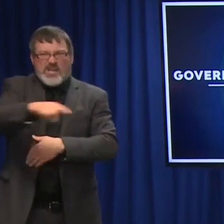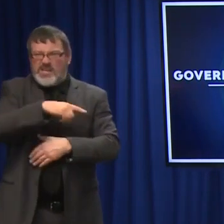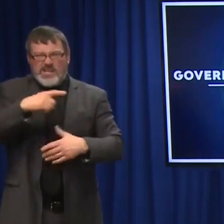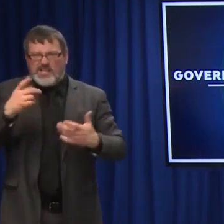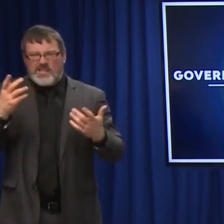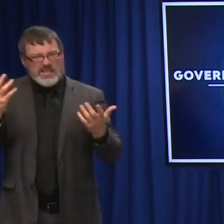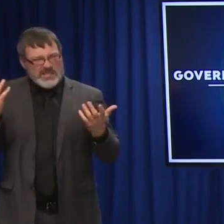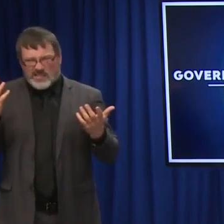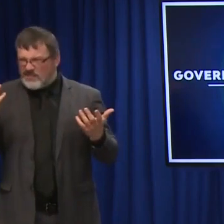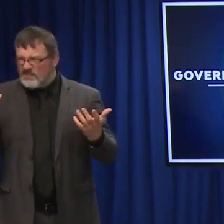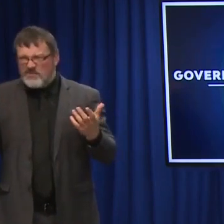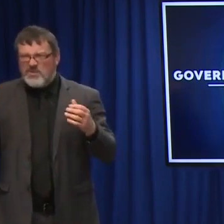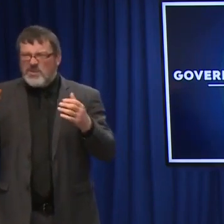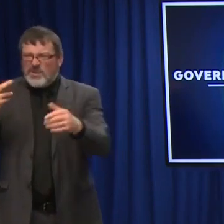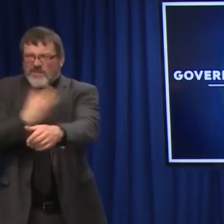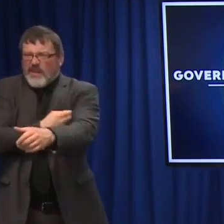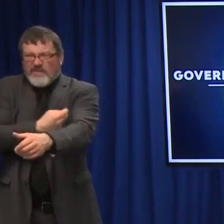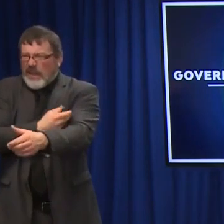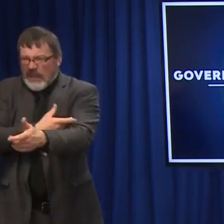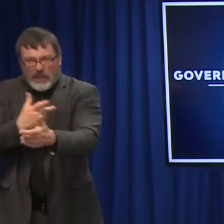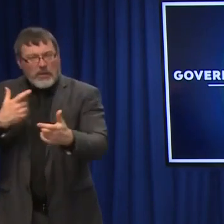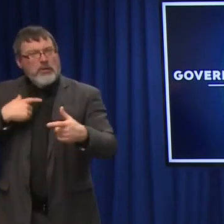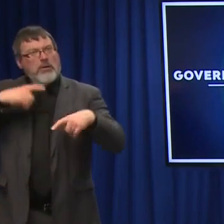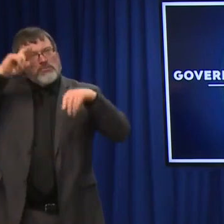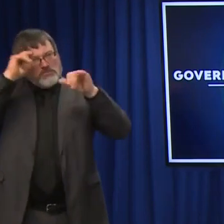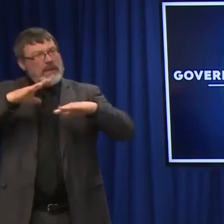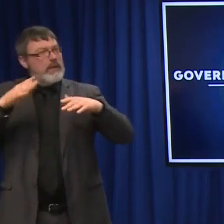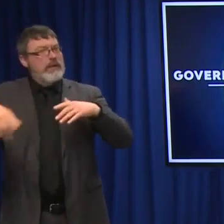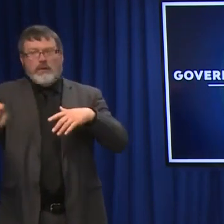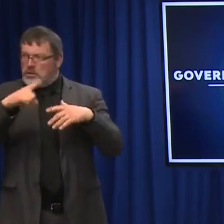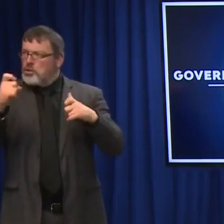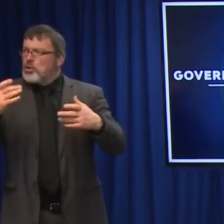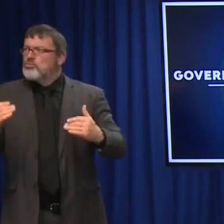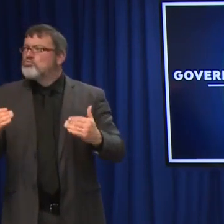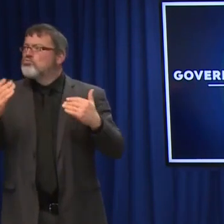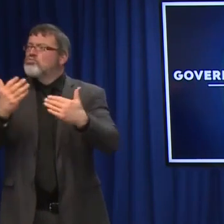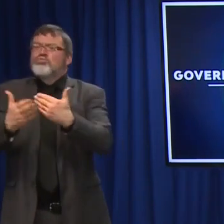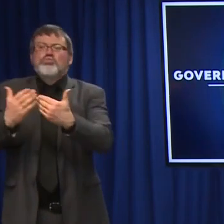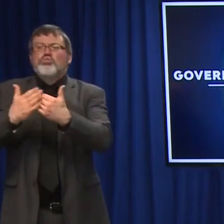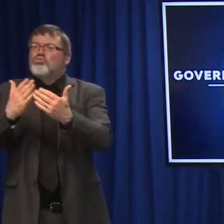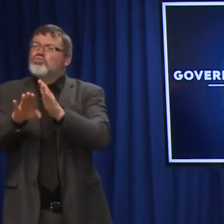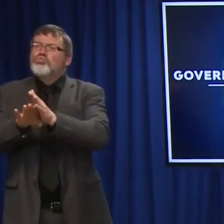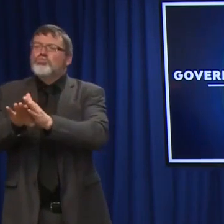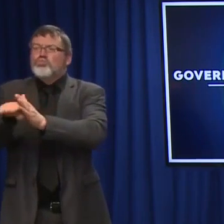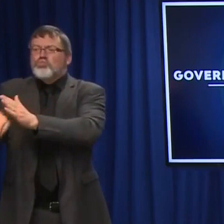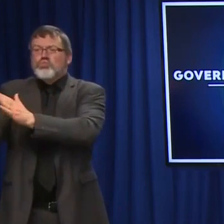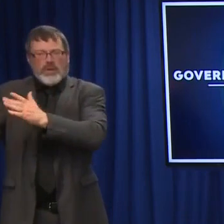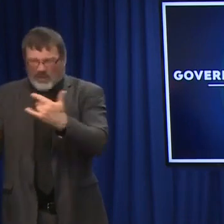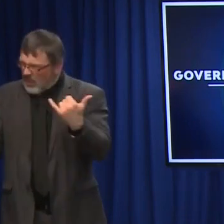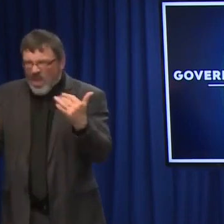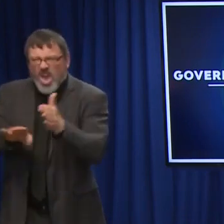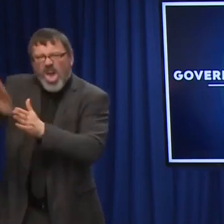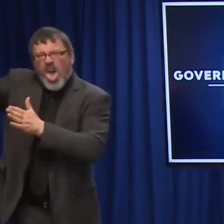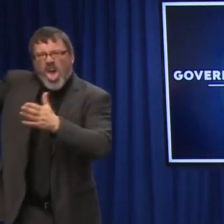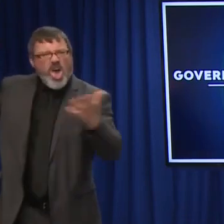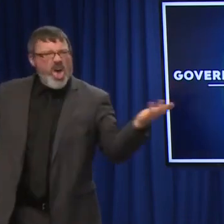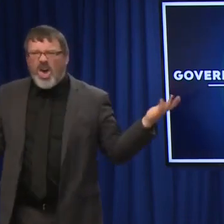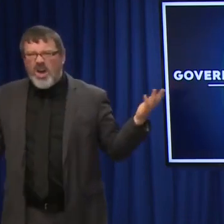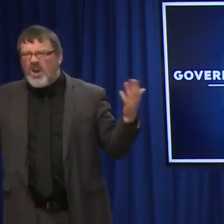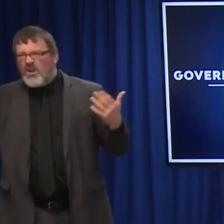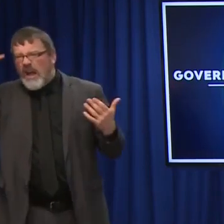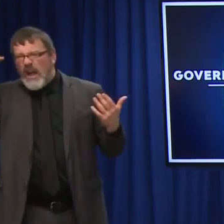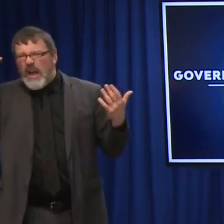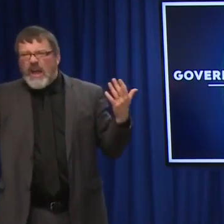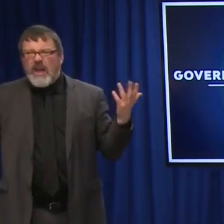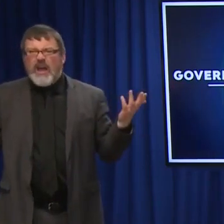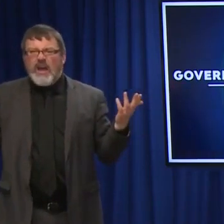to. The doctor said that it's actually worse now. With Christmas and the new variant, is it too late to slow it down now